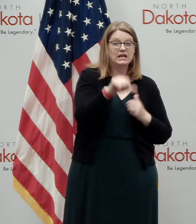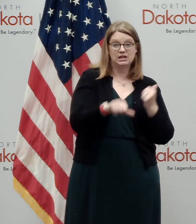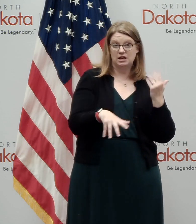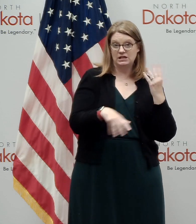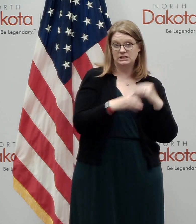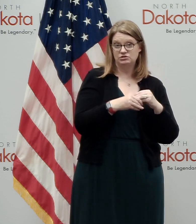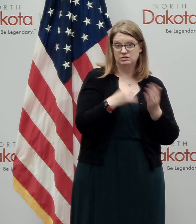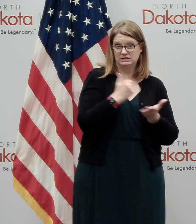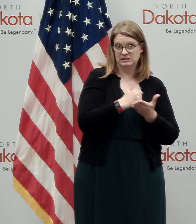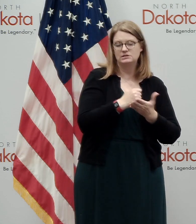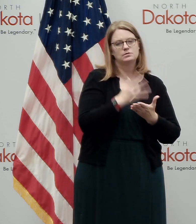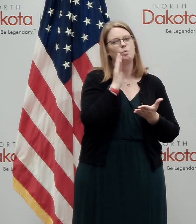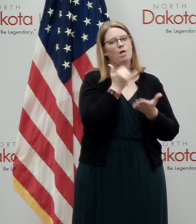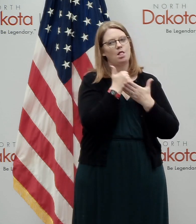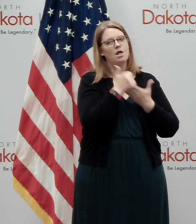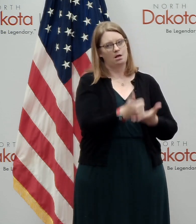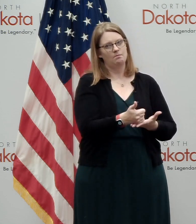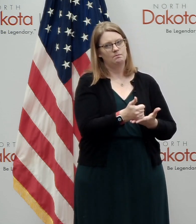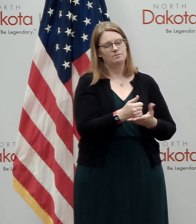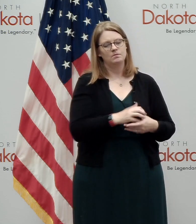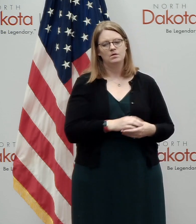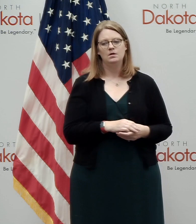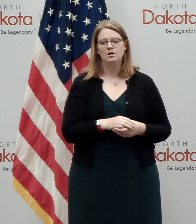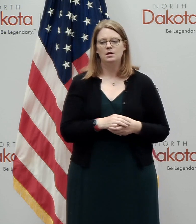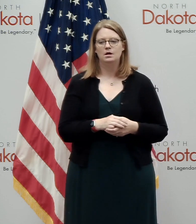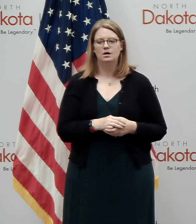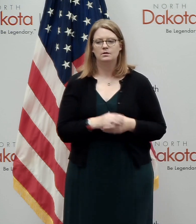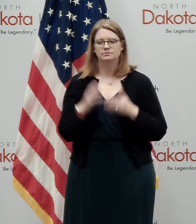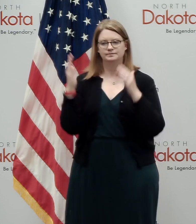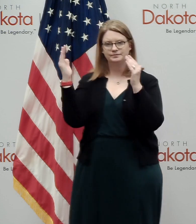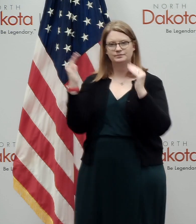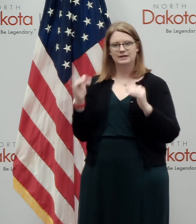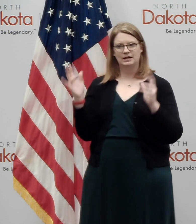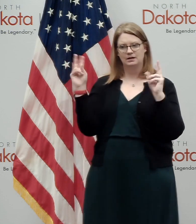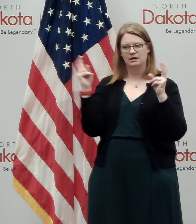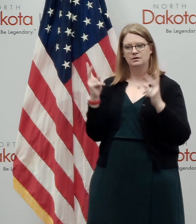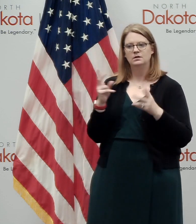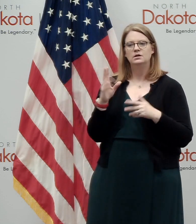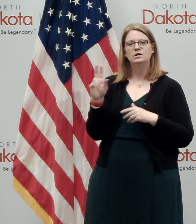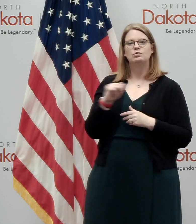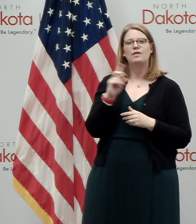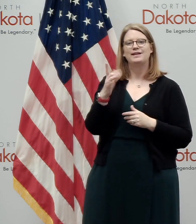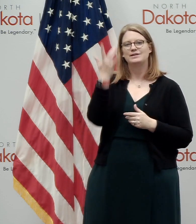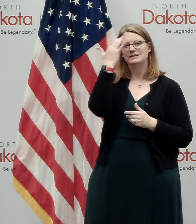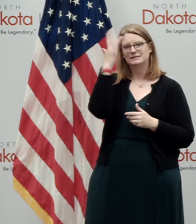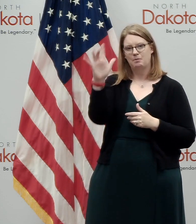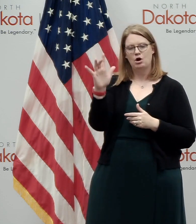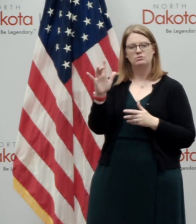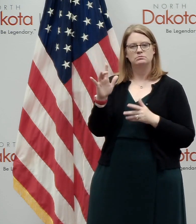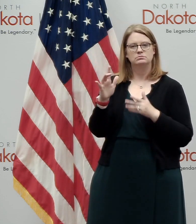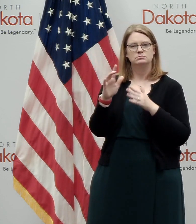need. Uh, next topic is the updated smart restart guidance.